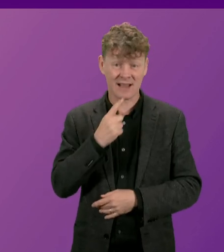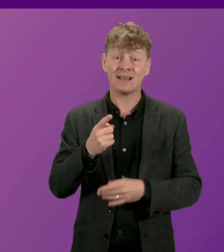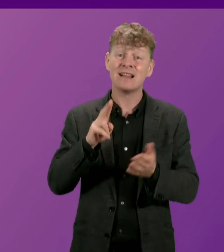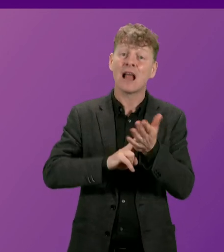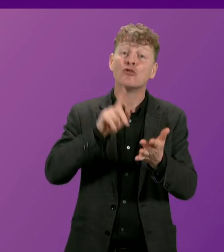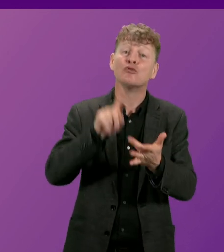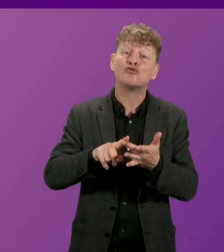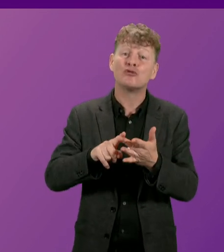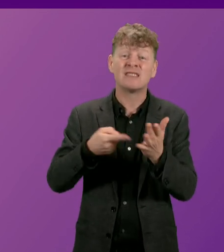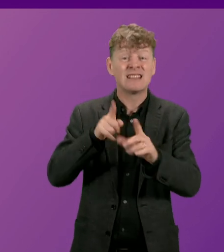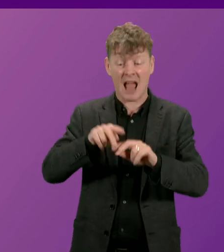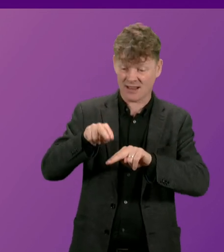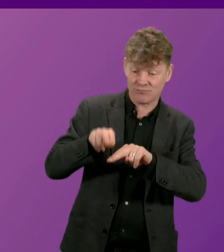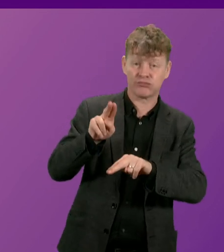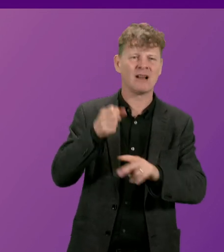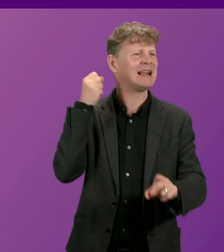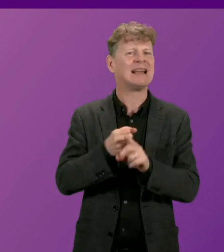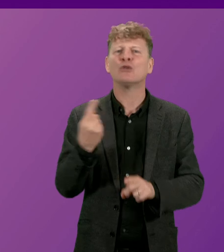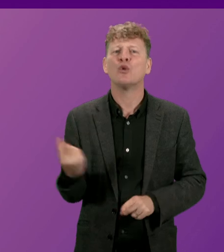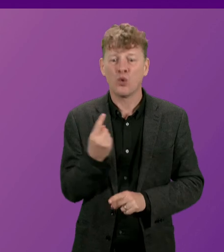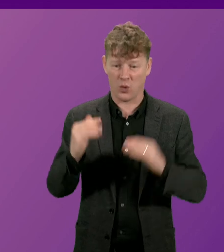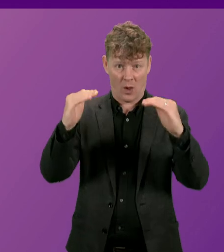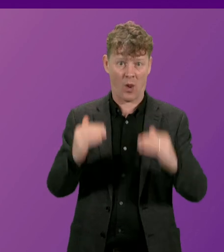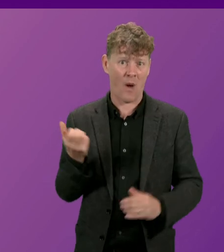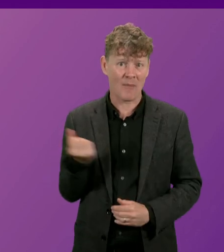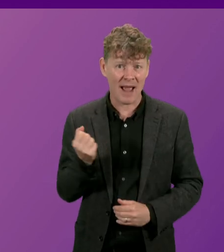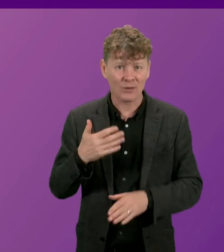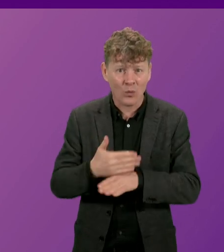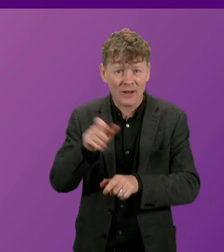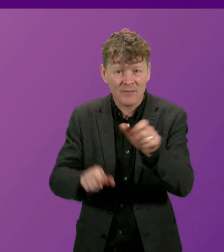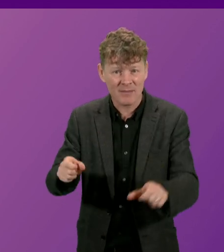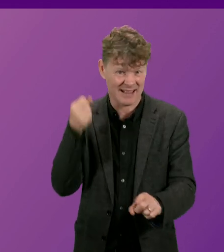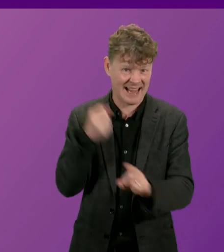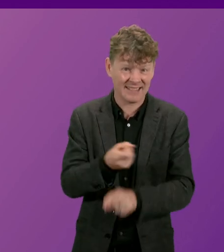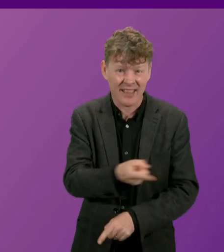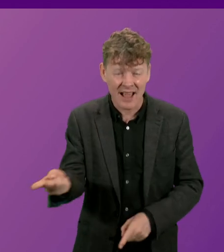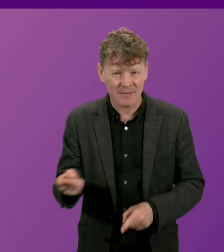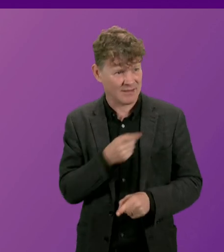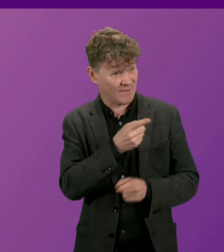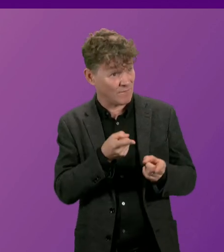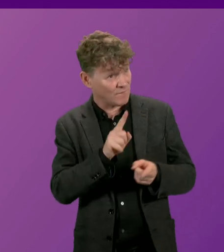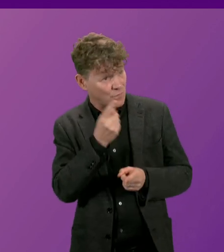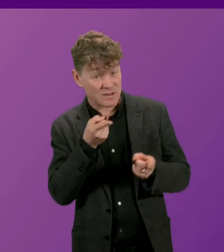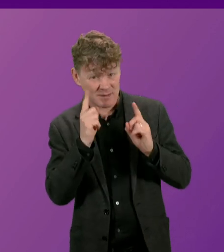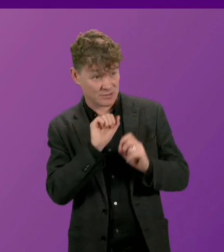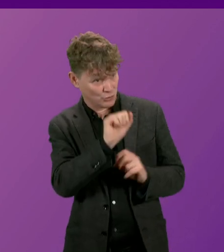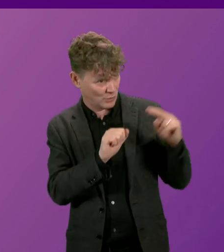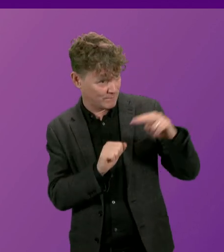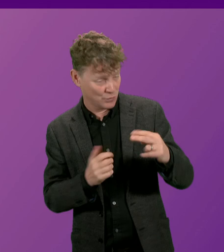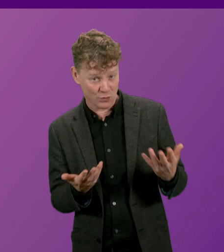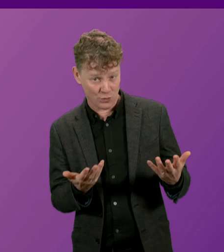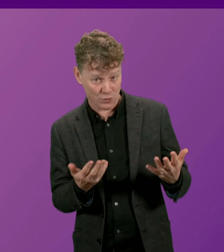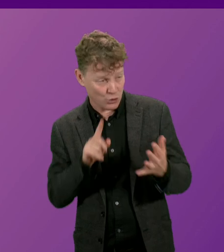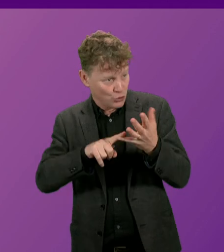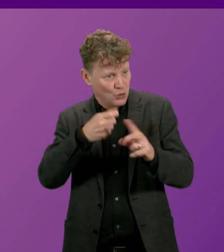insurance tax hike will hit working people through lower pay. Can I ask the First Minister as to his view as to the extent that the UK